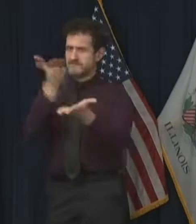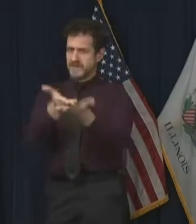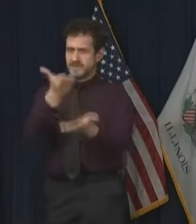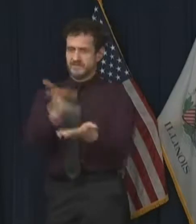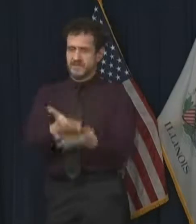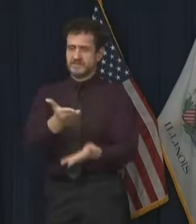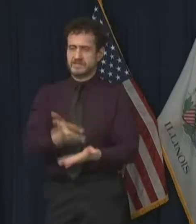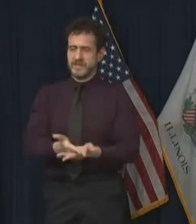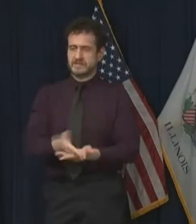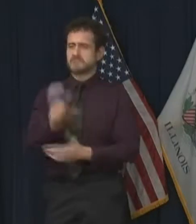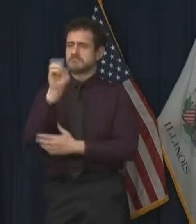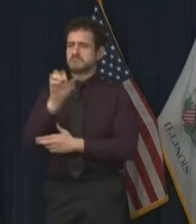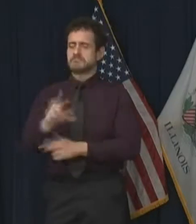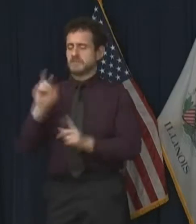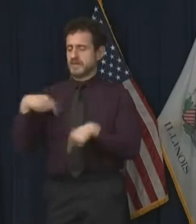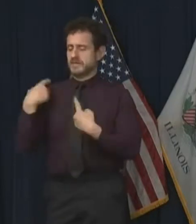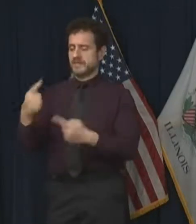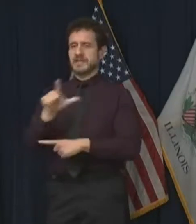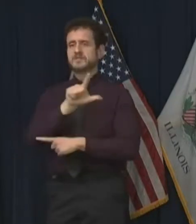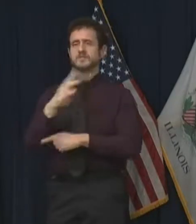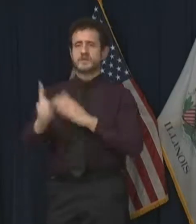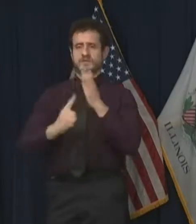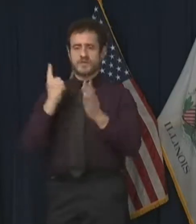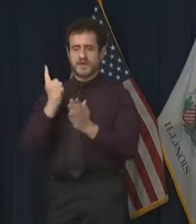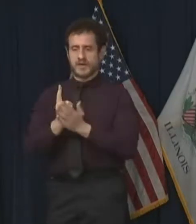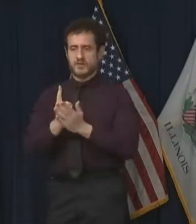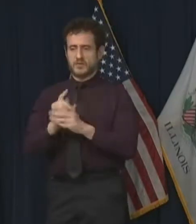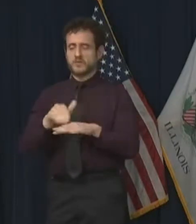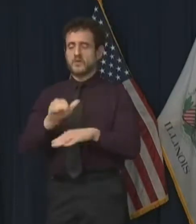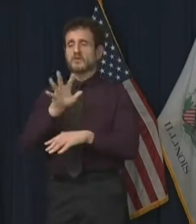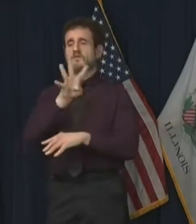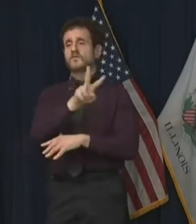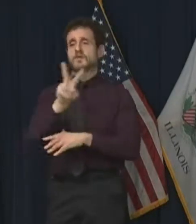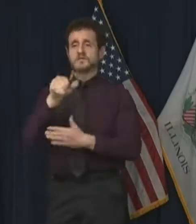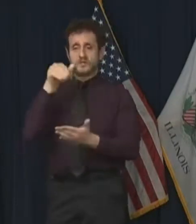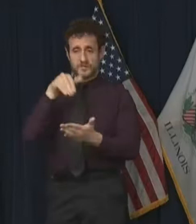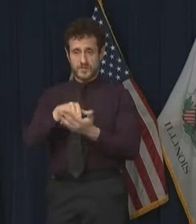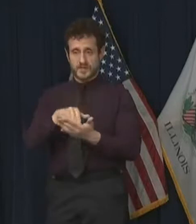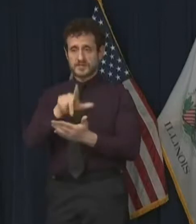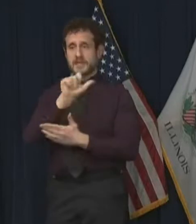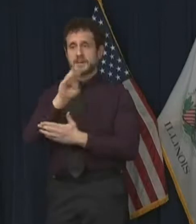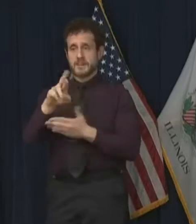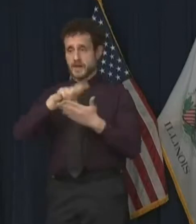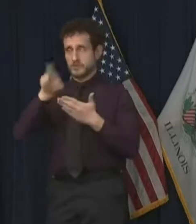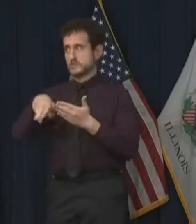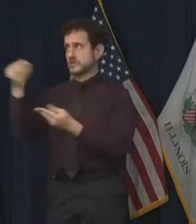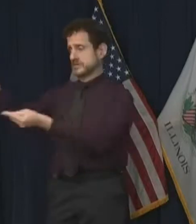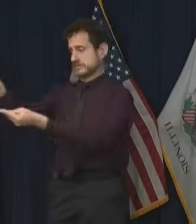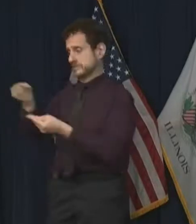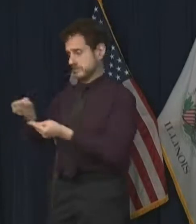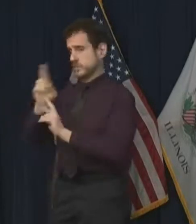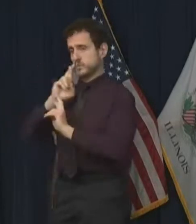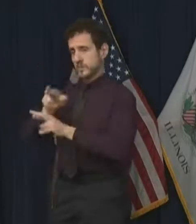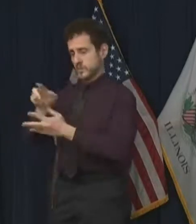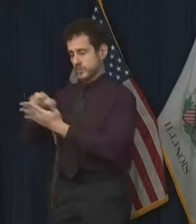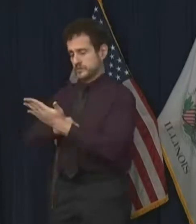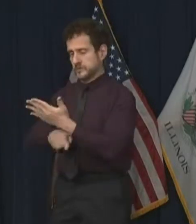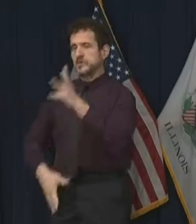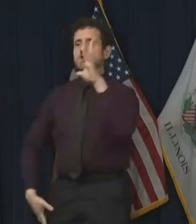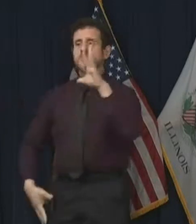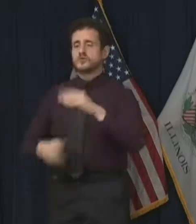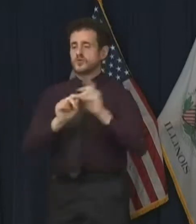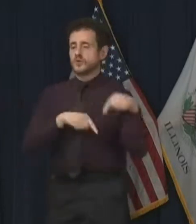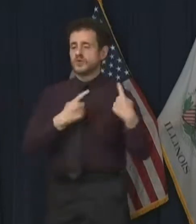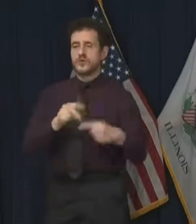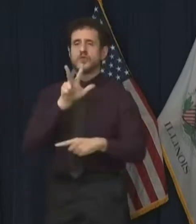facts. In the last 24 hours, more than 42,000 lab results have been reported for a total of more